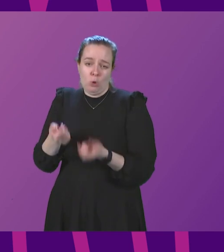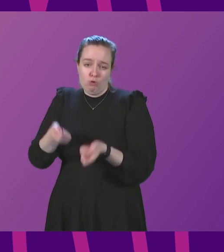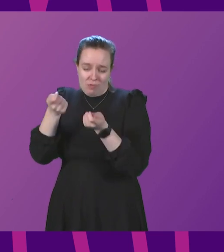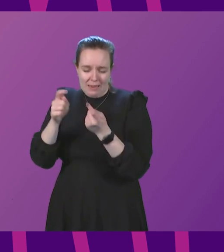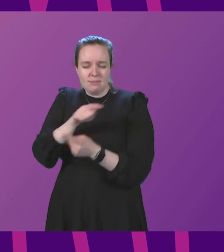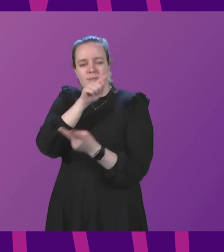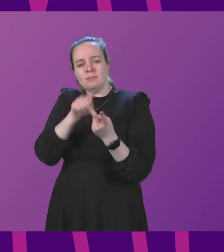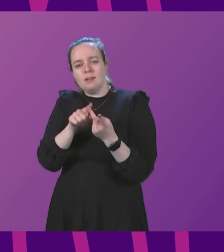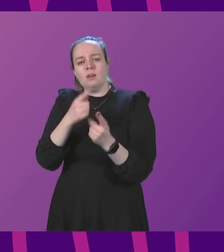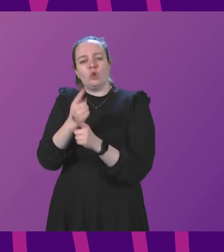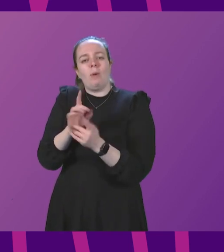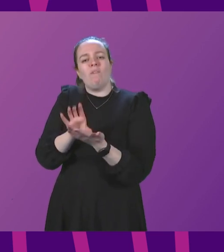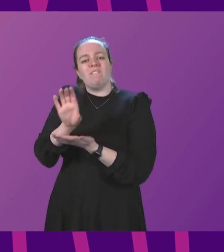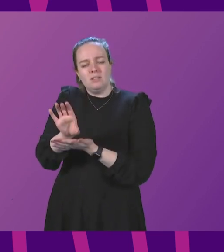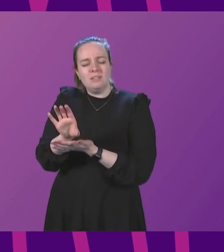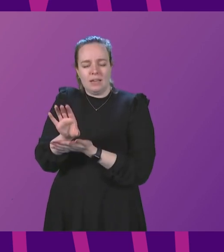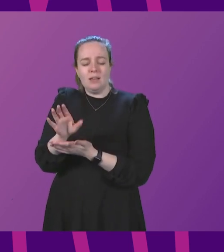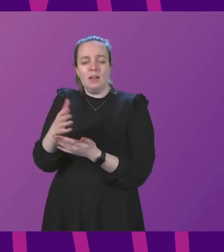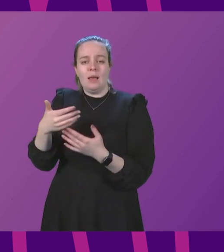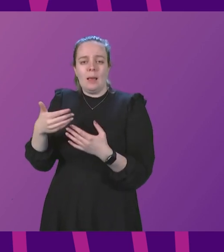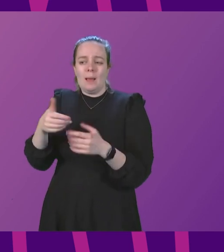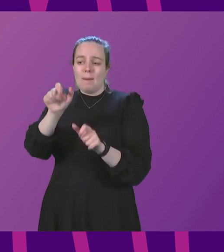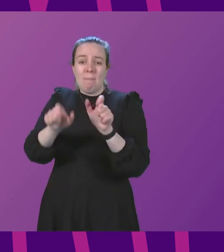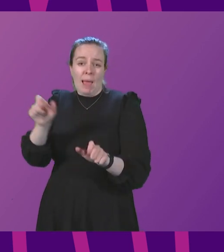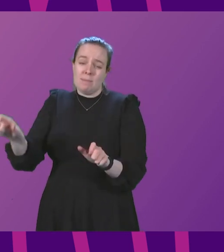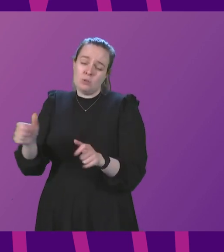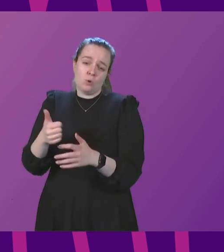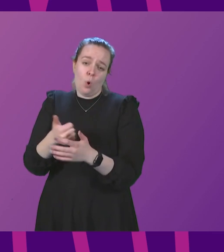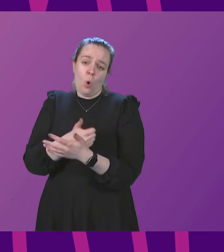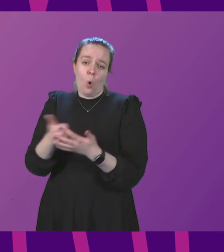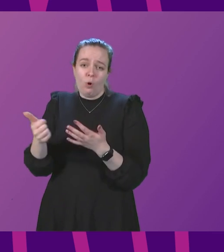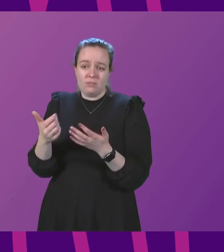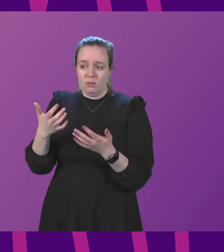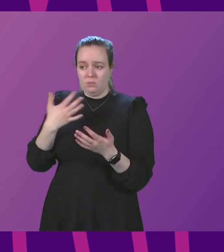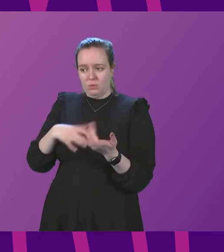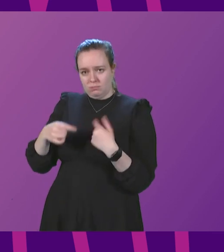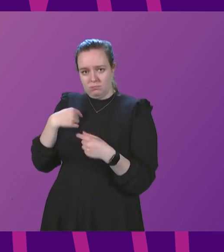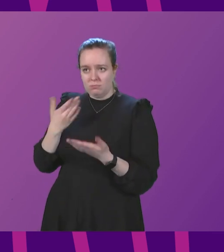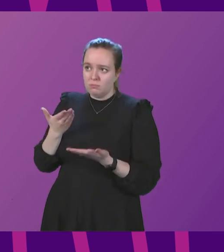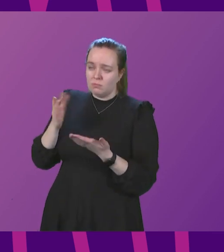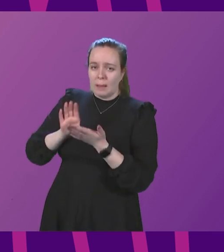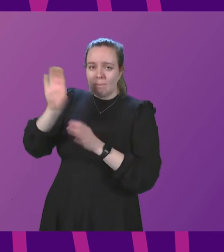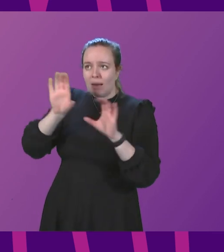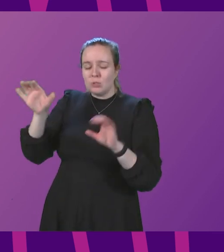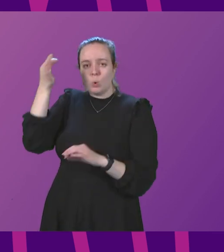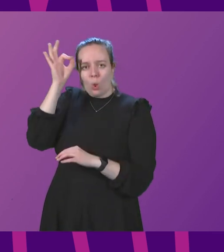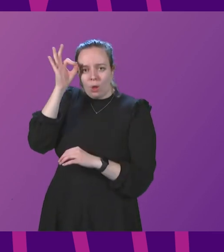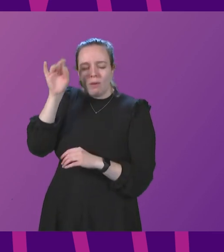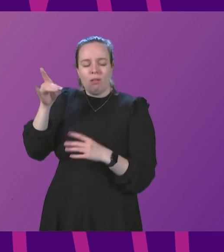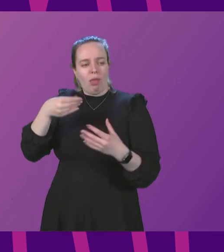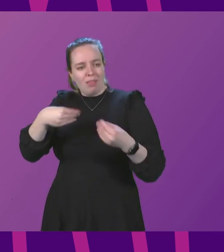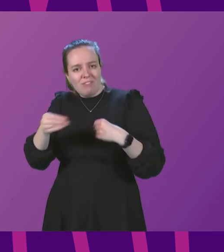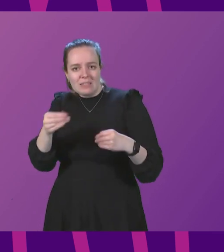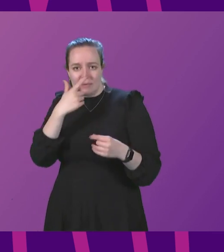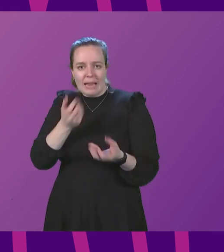on the issue of funding members often call for us to give local authorities more money and the flexibility to spend it I think we have